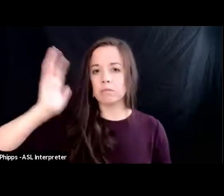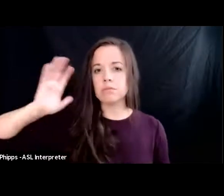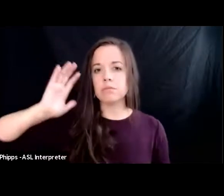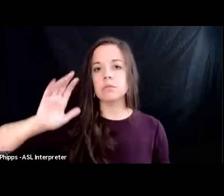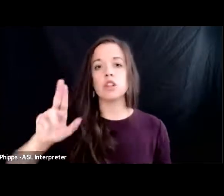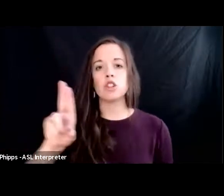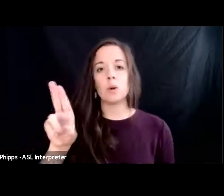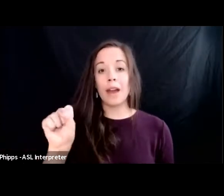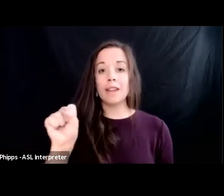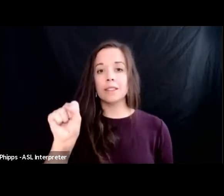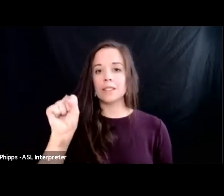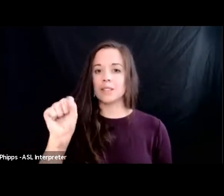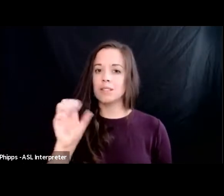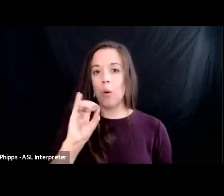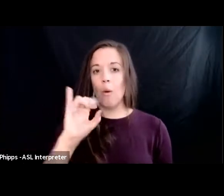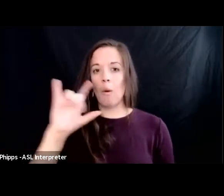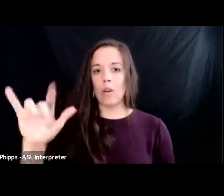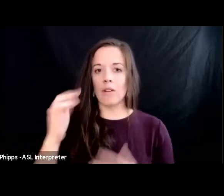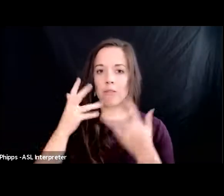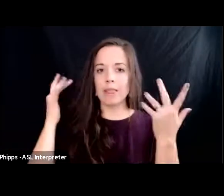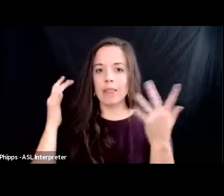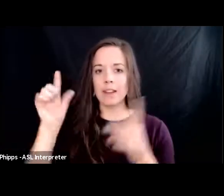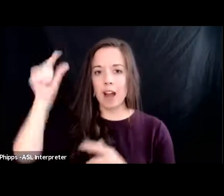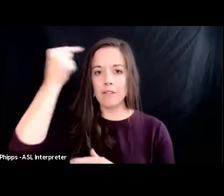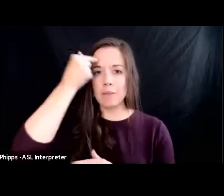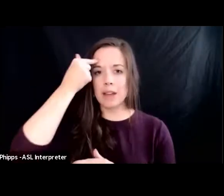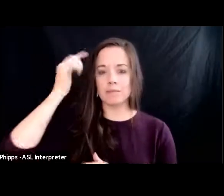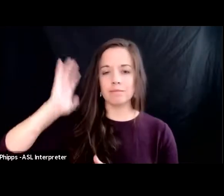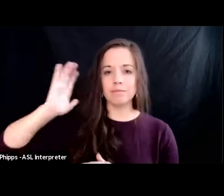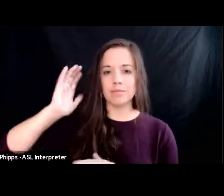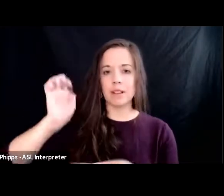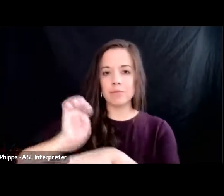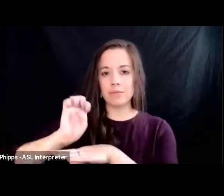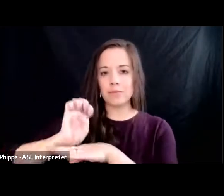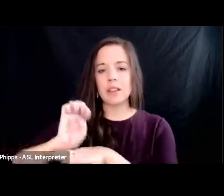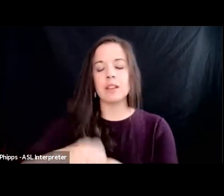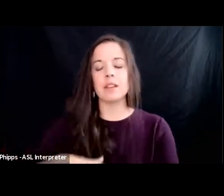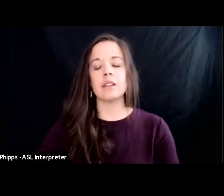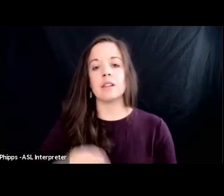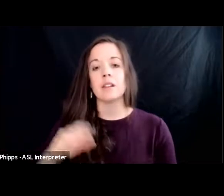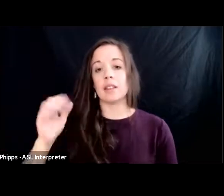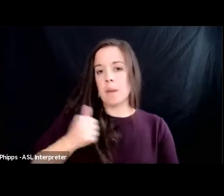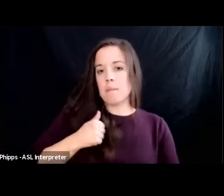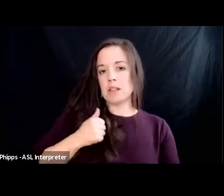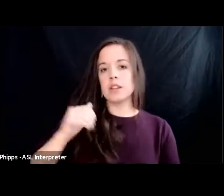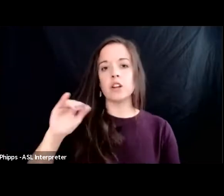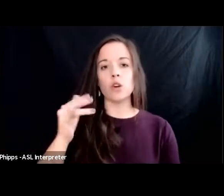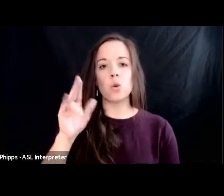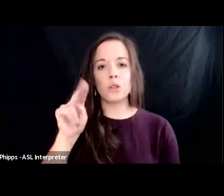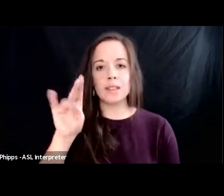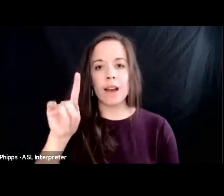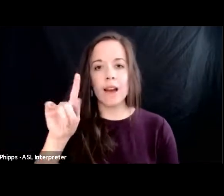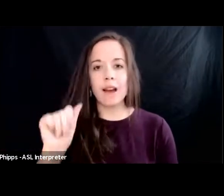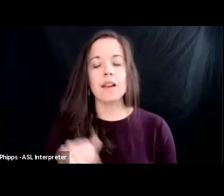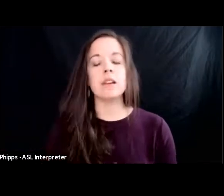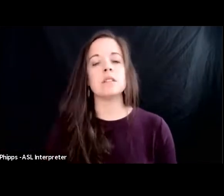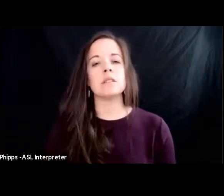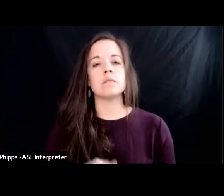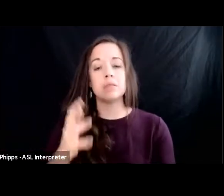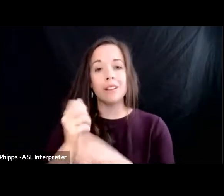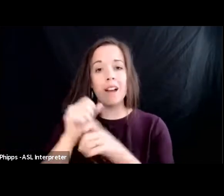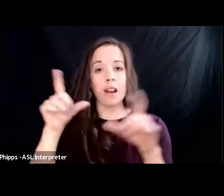oil friendly government in ecuador military junta essentially and got a license